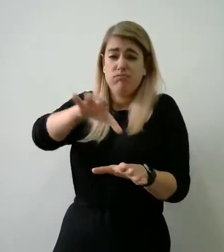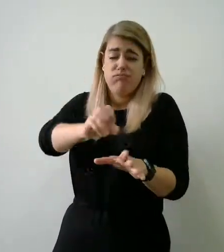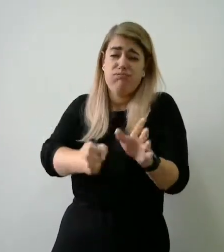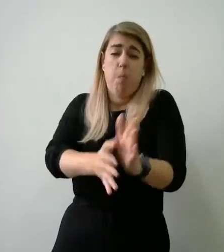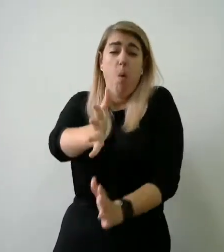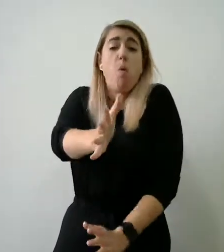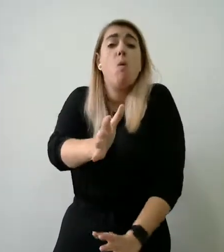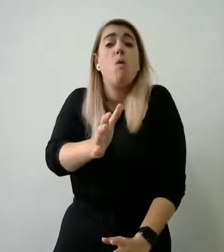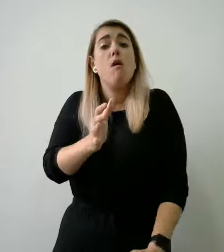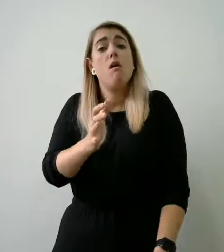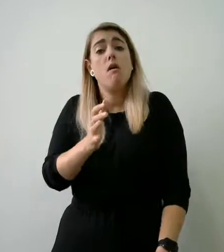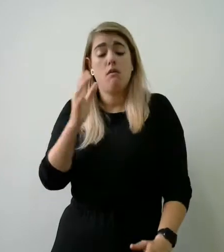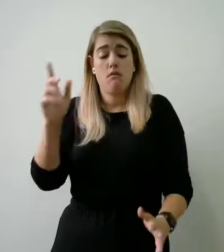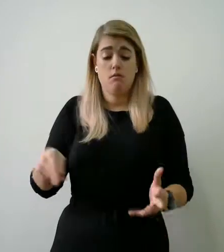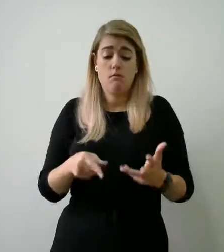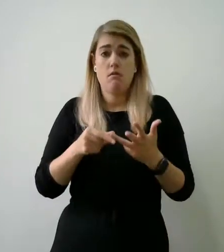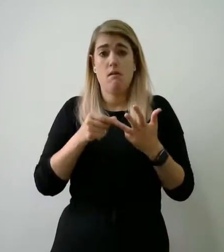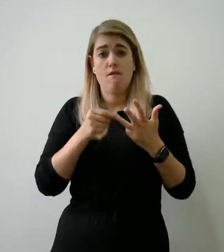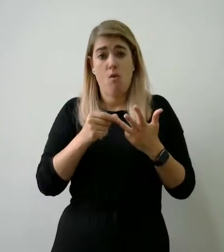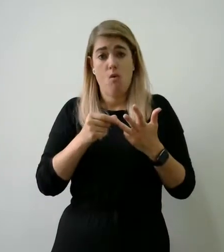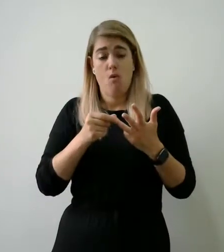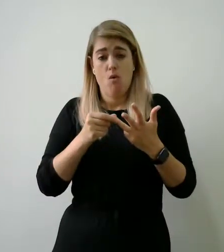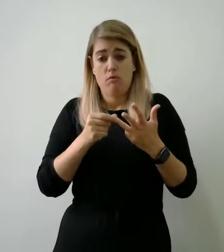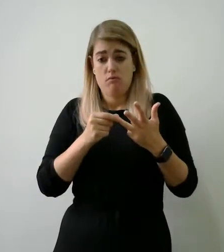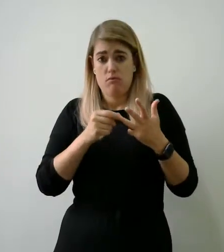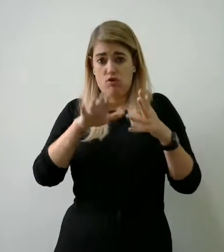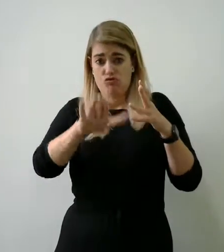4. Drowning or suffocating